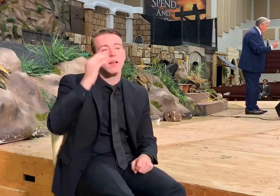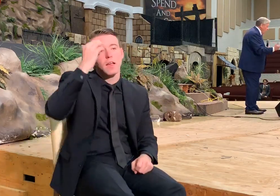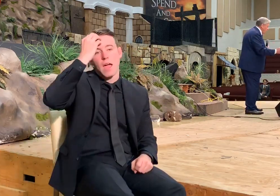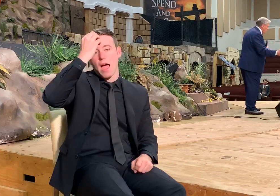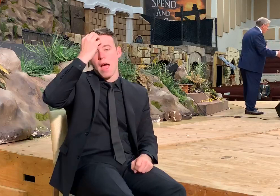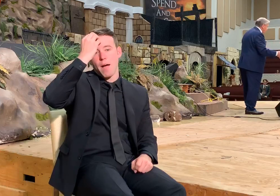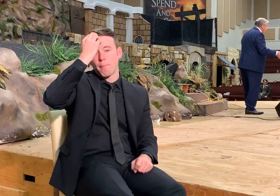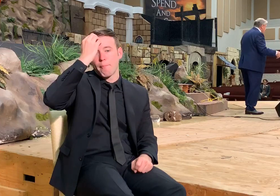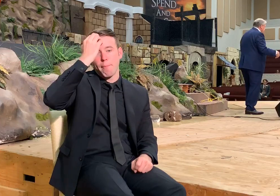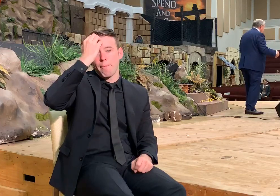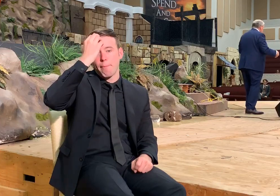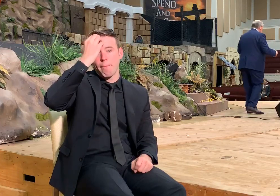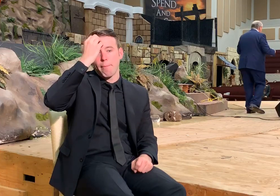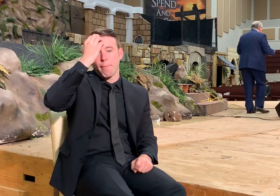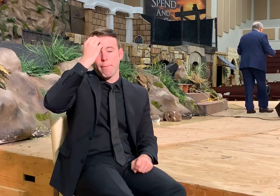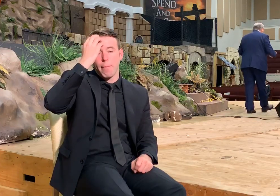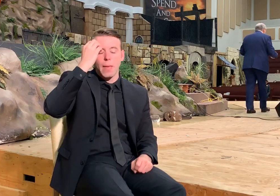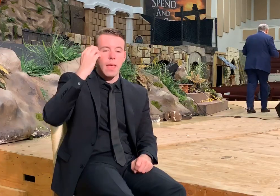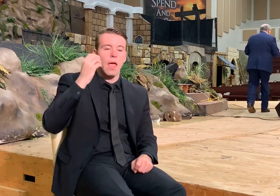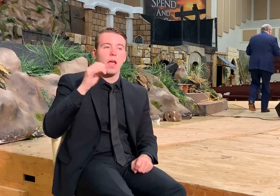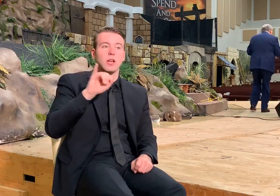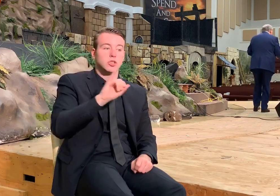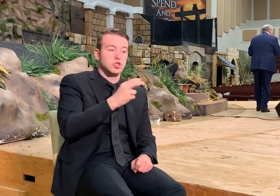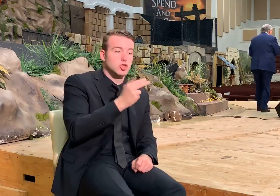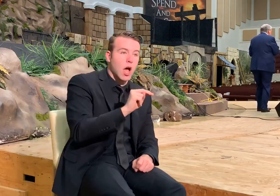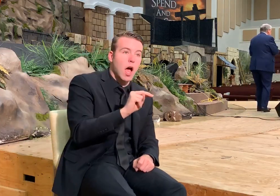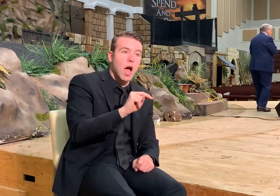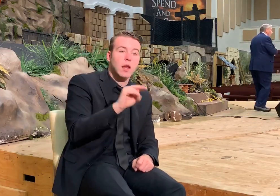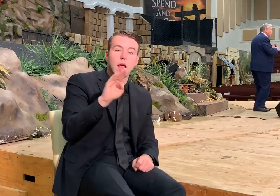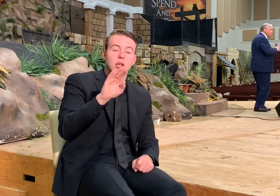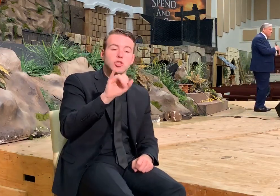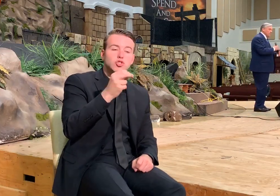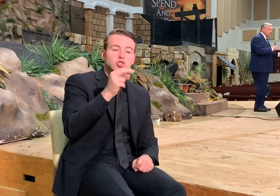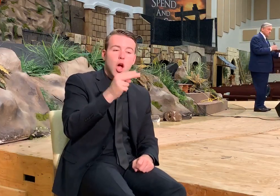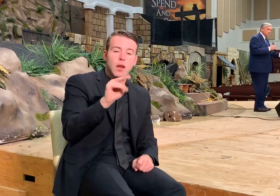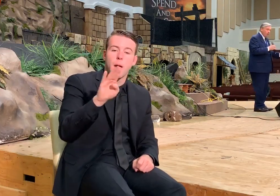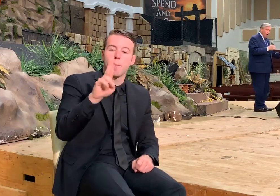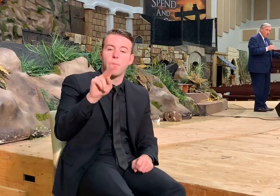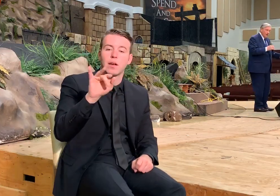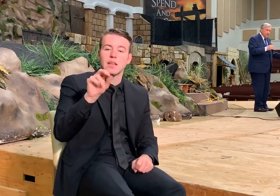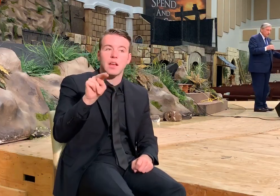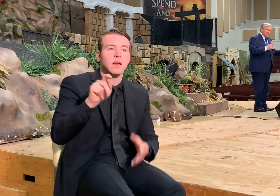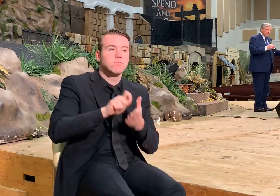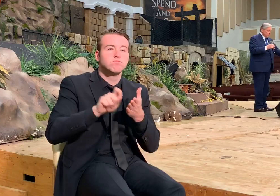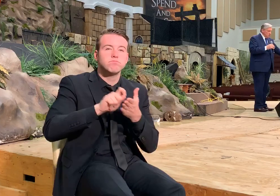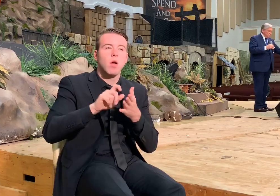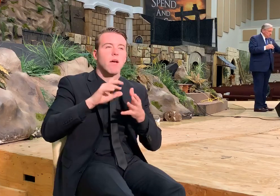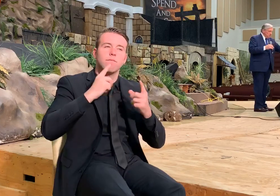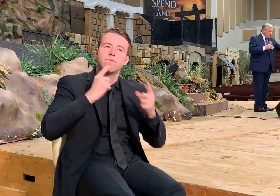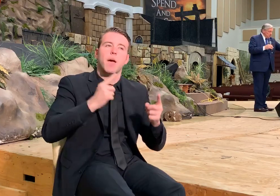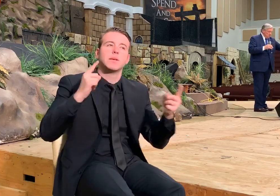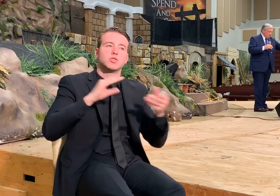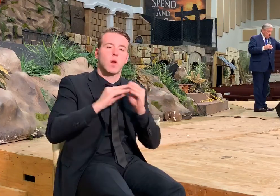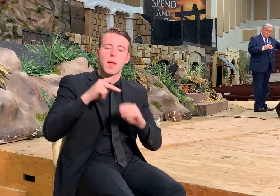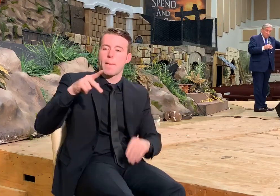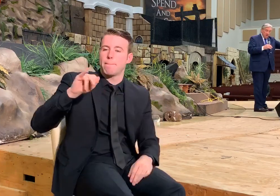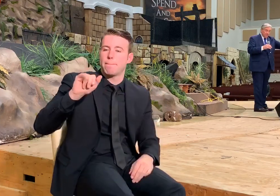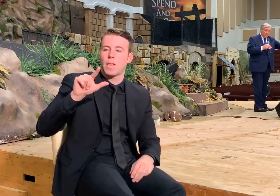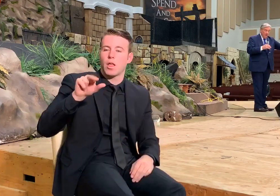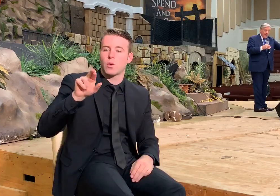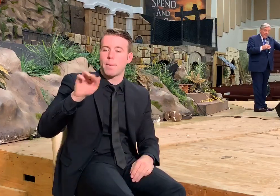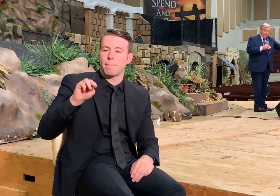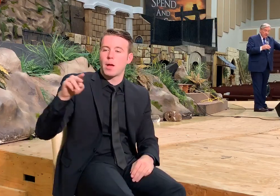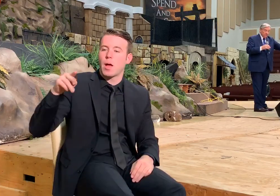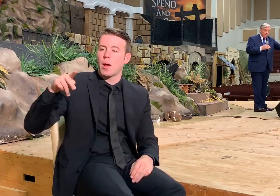here was John Bunyan's tomb, the author of Pilgrim's Progress. Just, just were